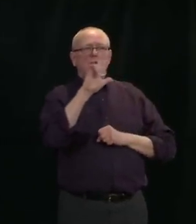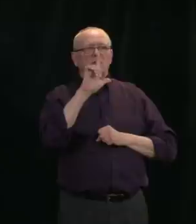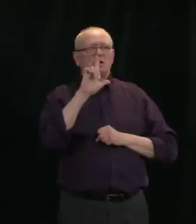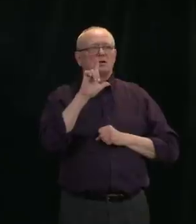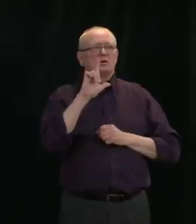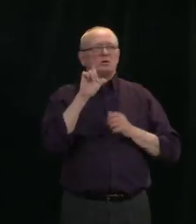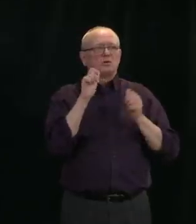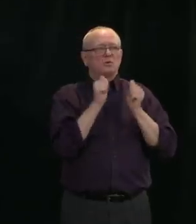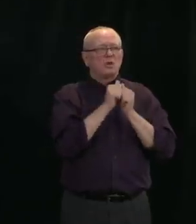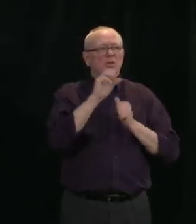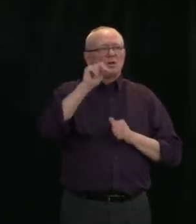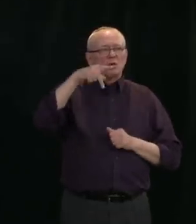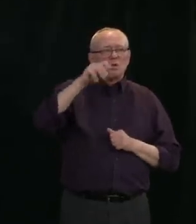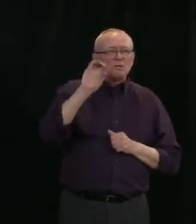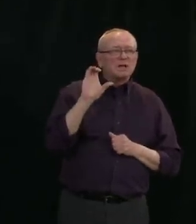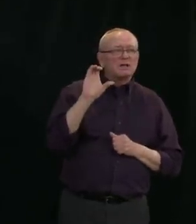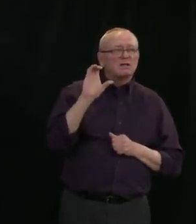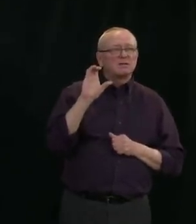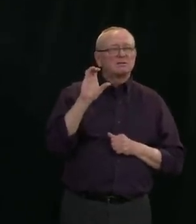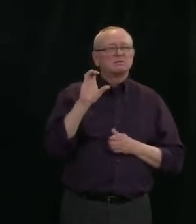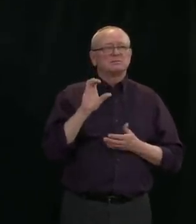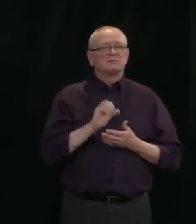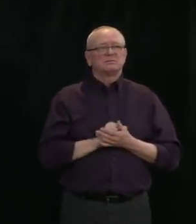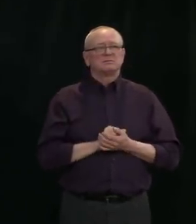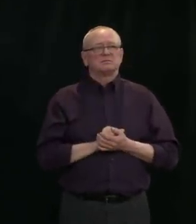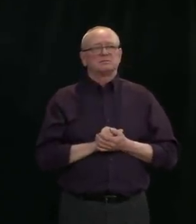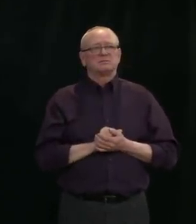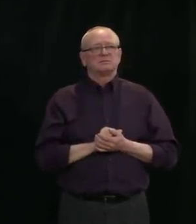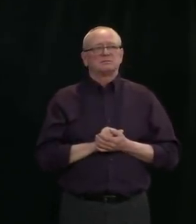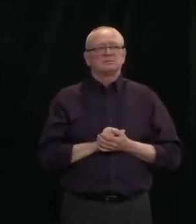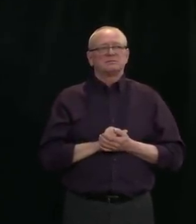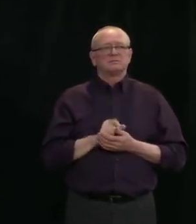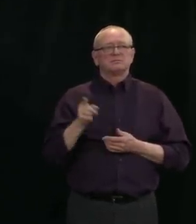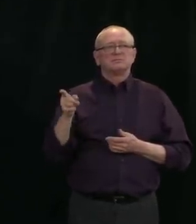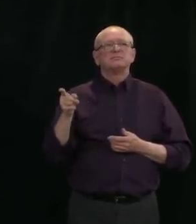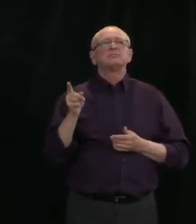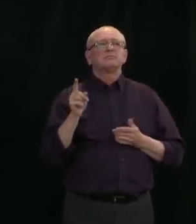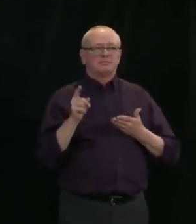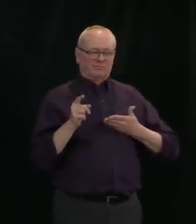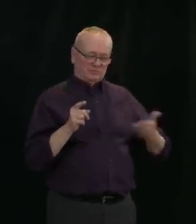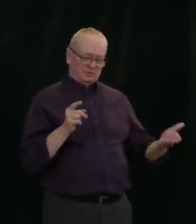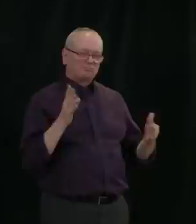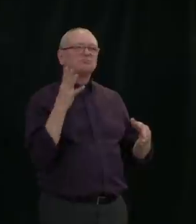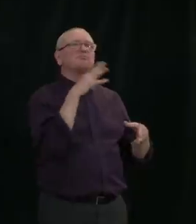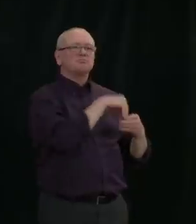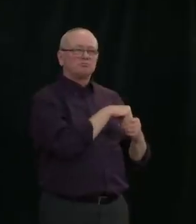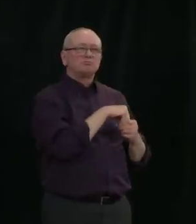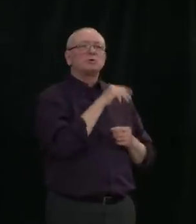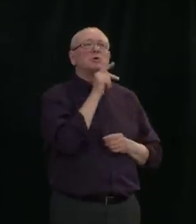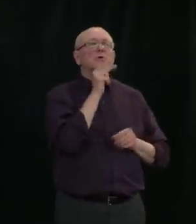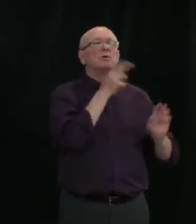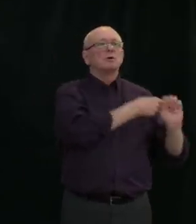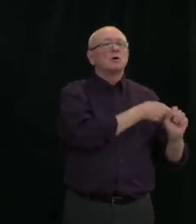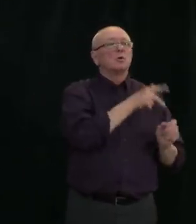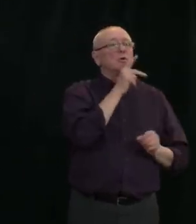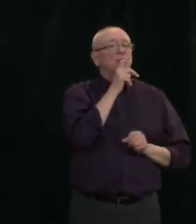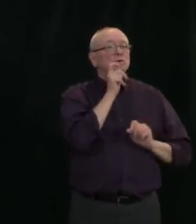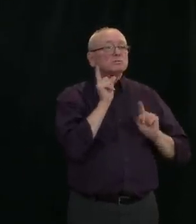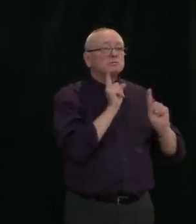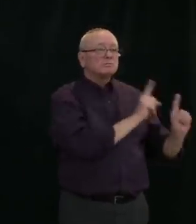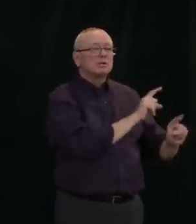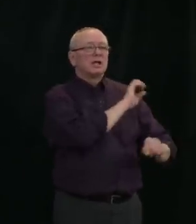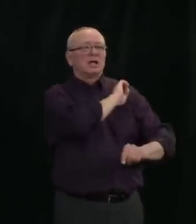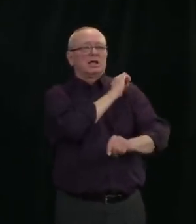We have been invited to participate and Energy Minister Sonia Savage will be participating in the Monday conference